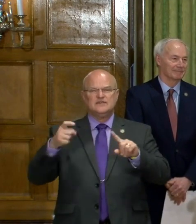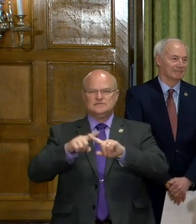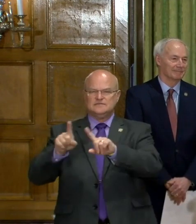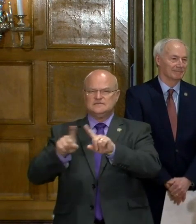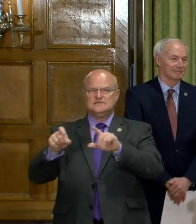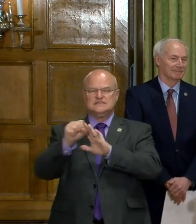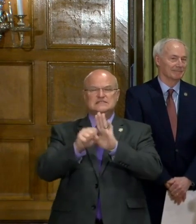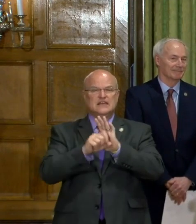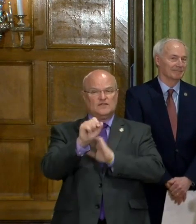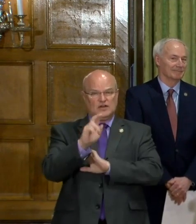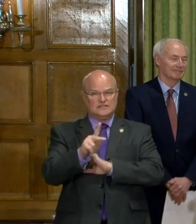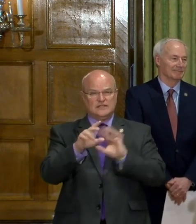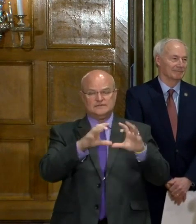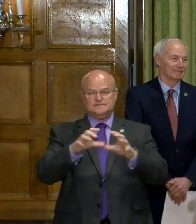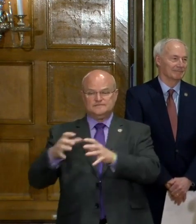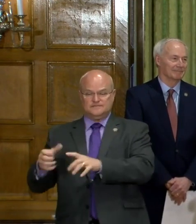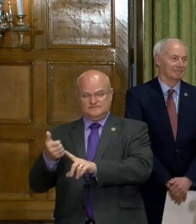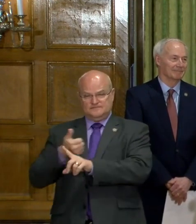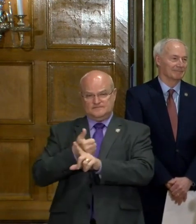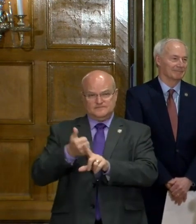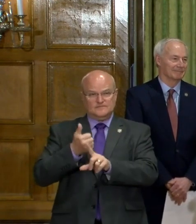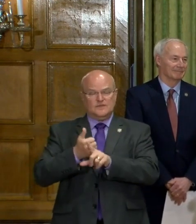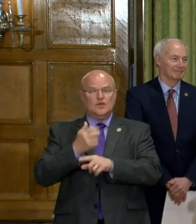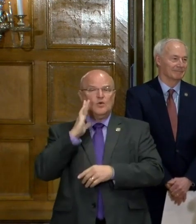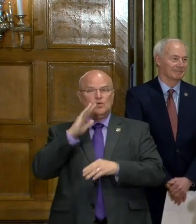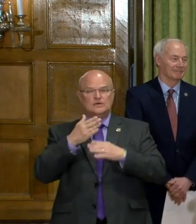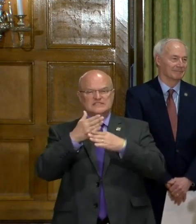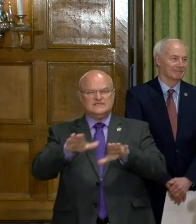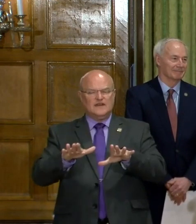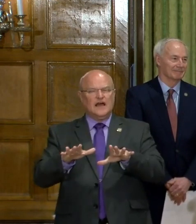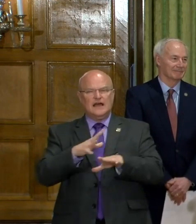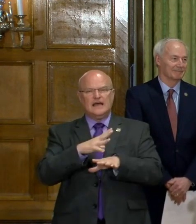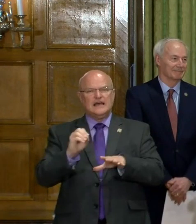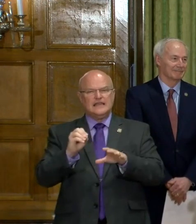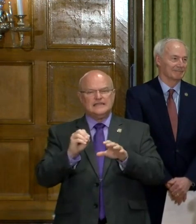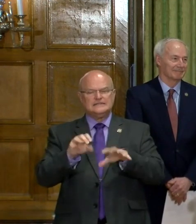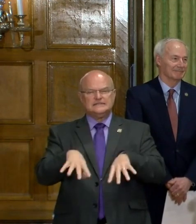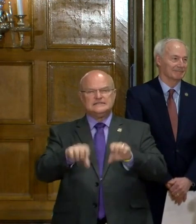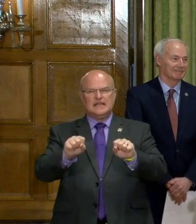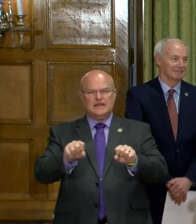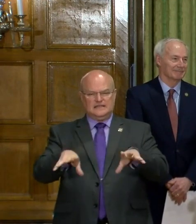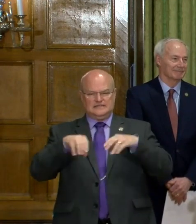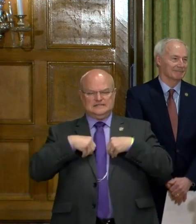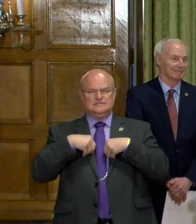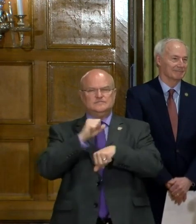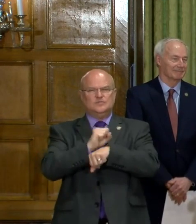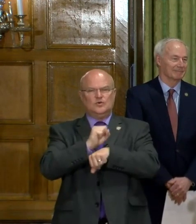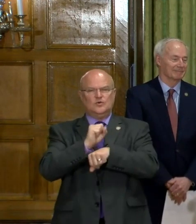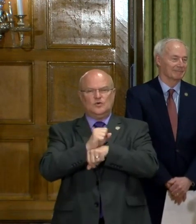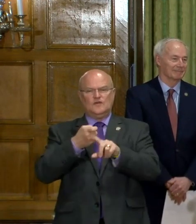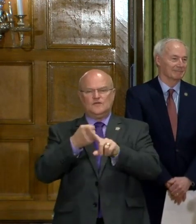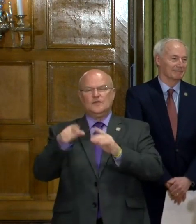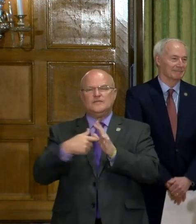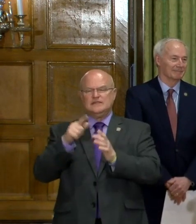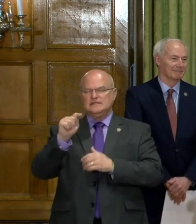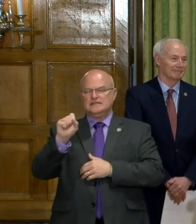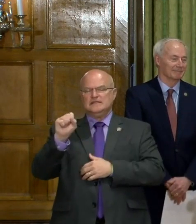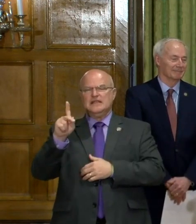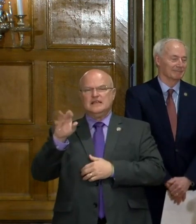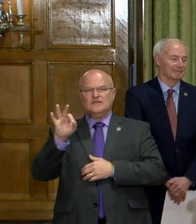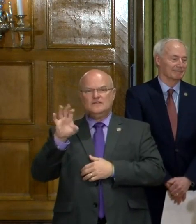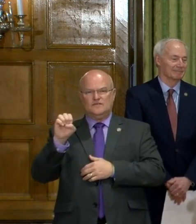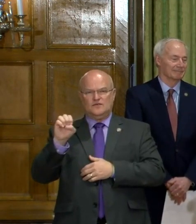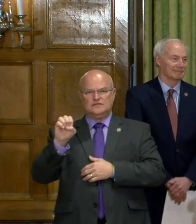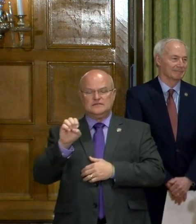the state of Arkansas, who will further divide and take on the important work of this task force. Secretary